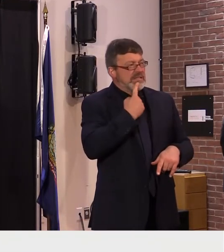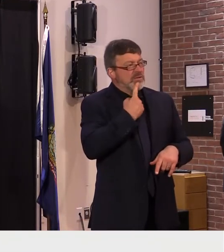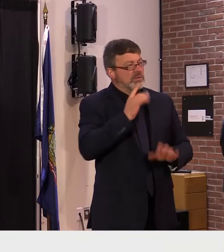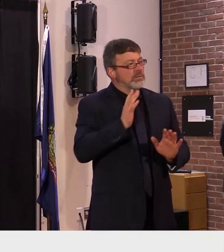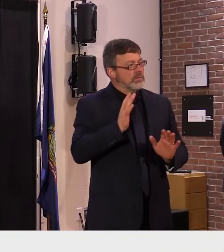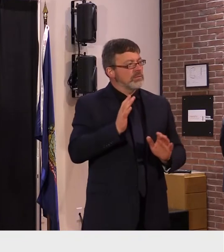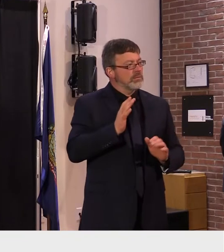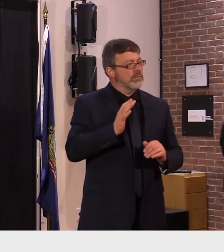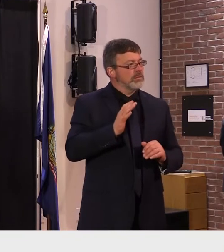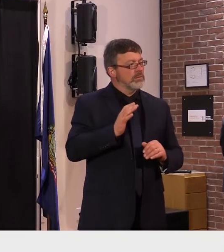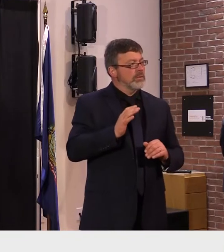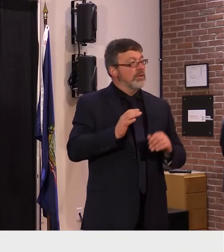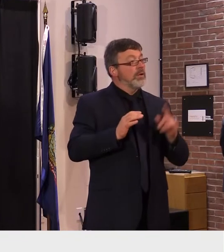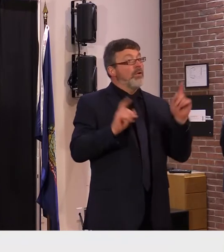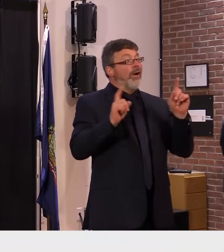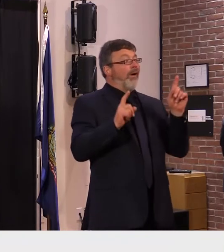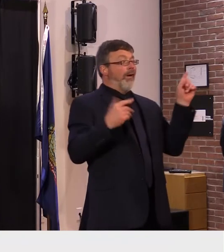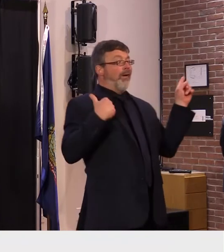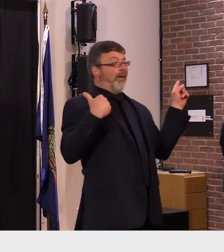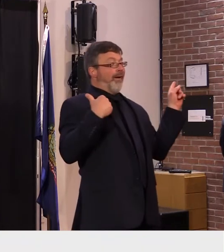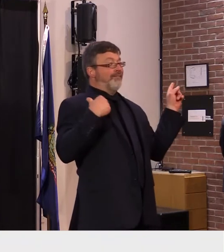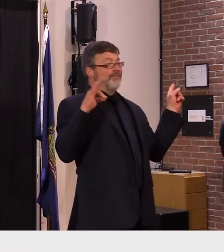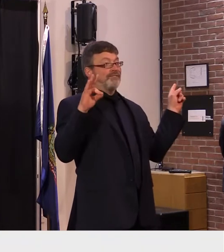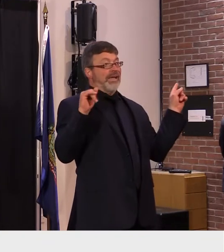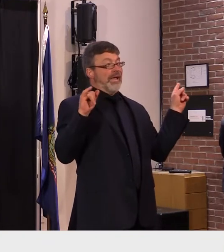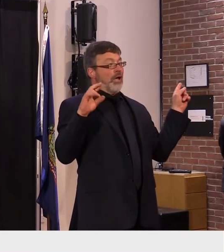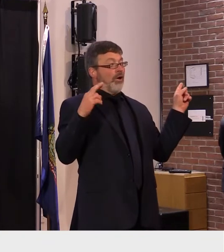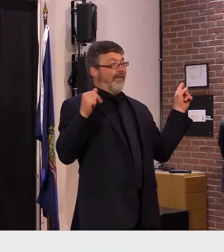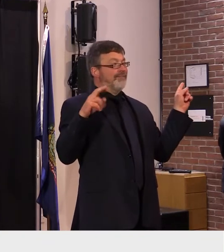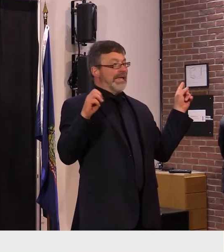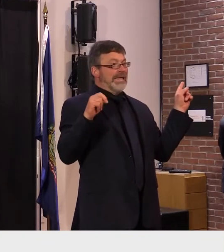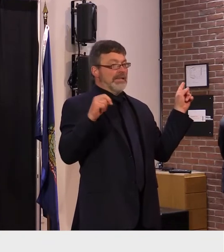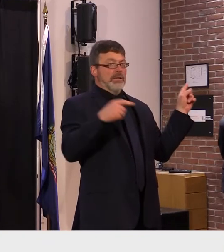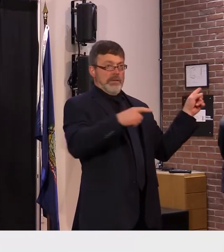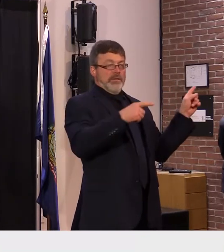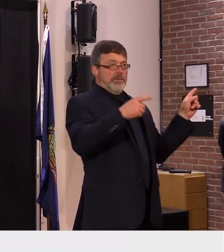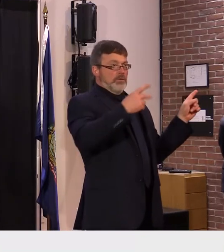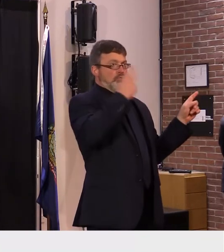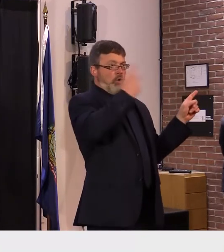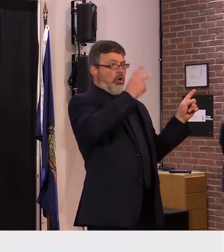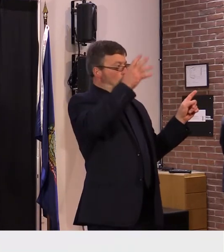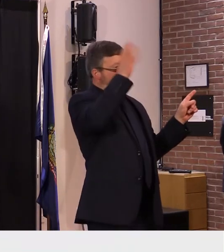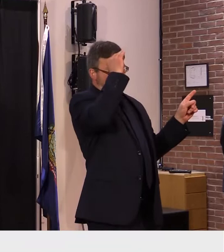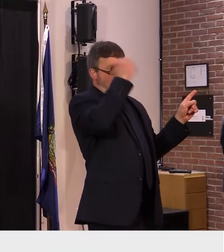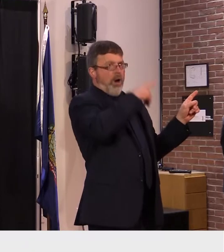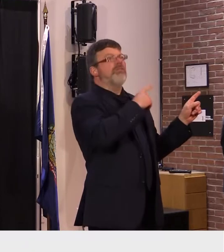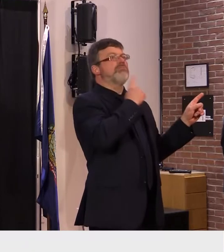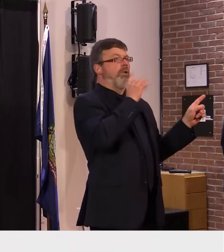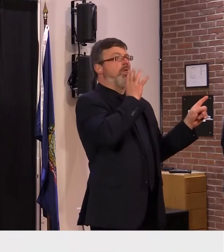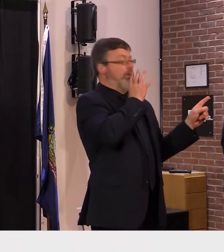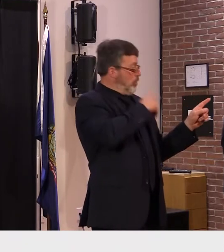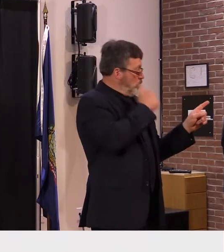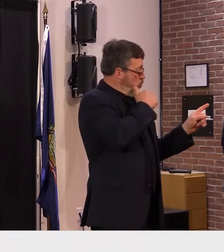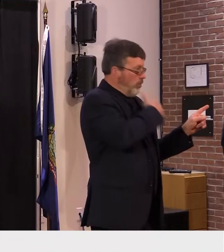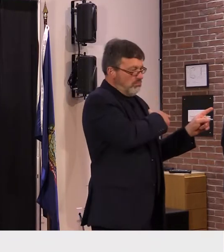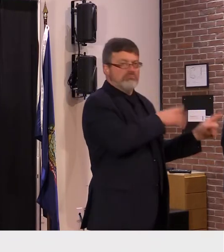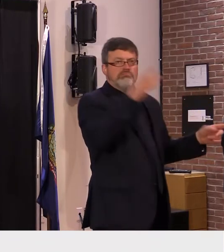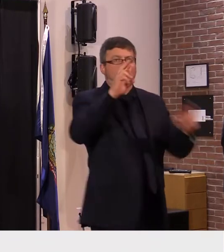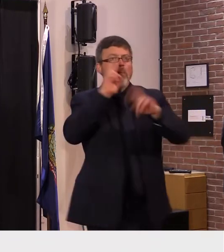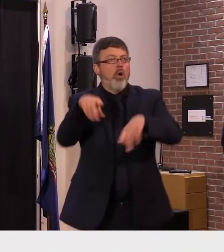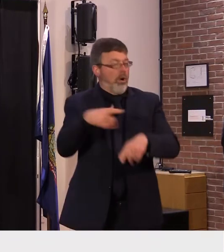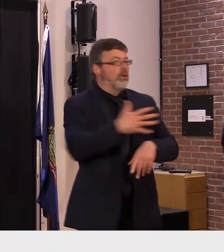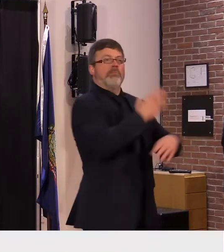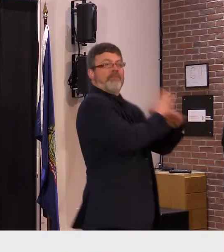for that young woman who came forward because she saw something we might have had another parkland on our hands so